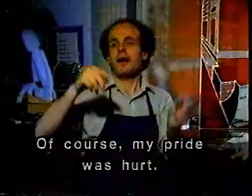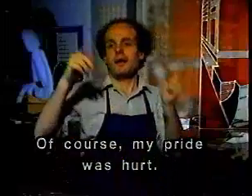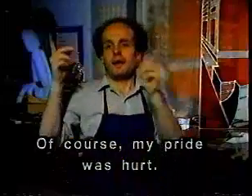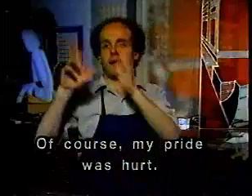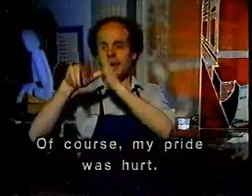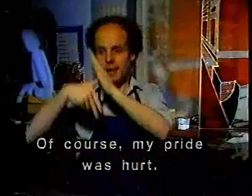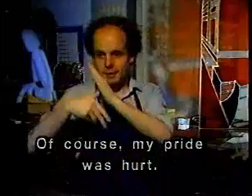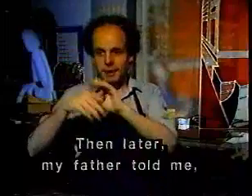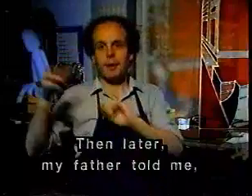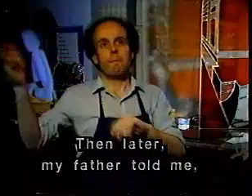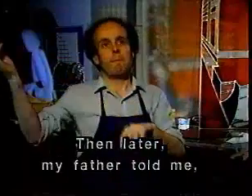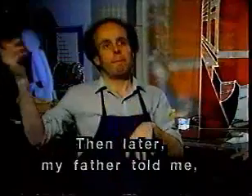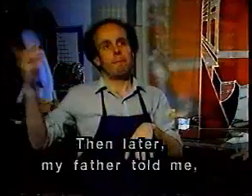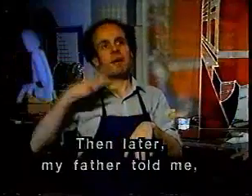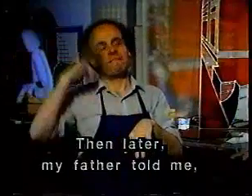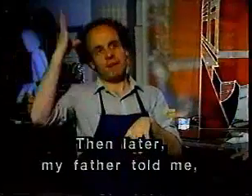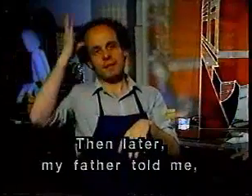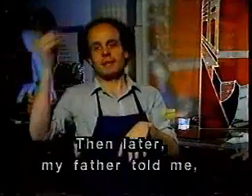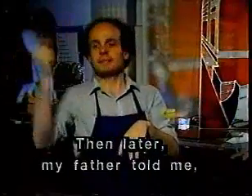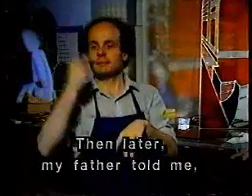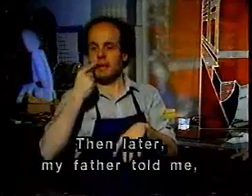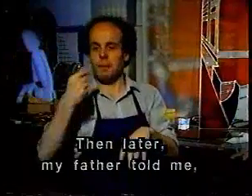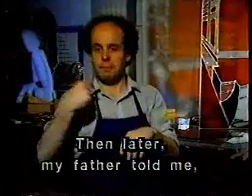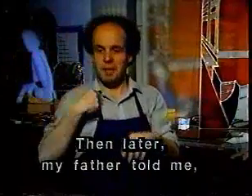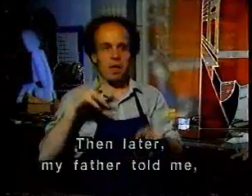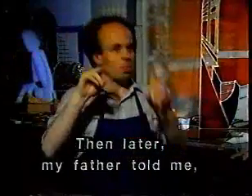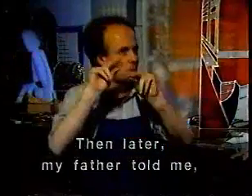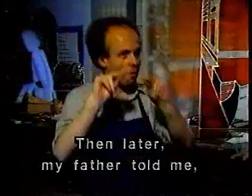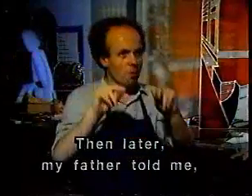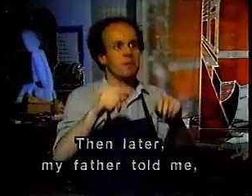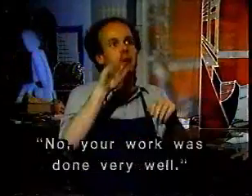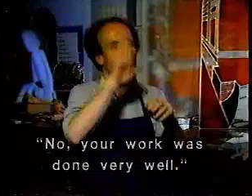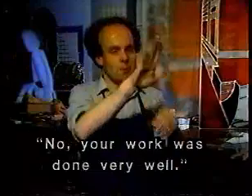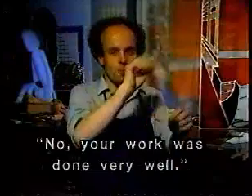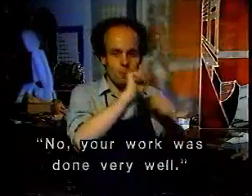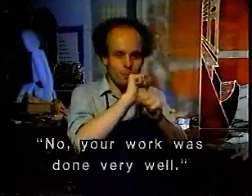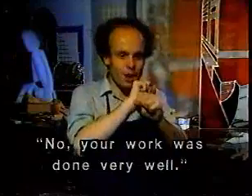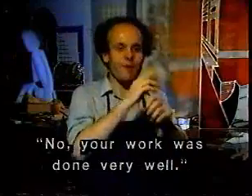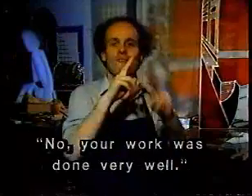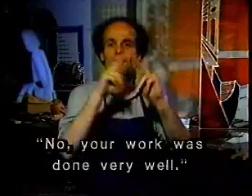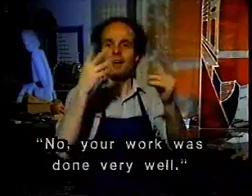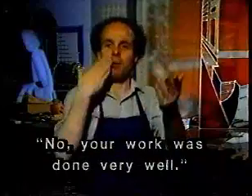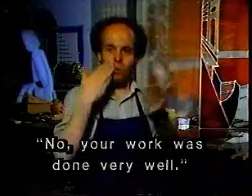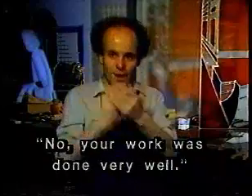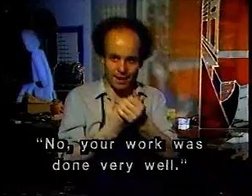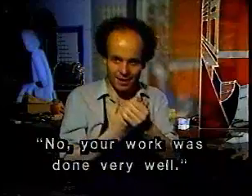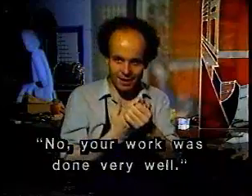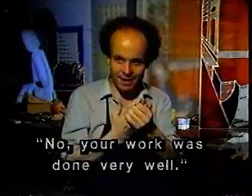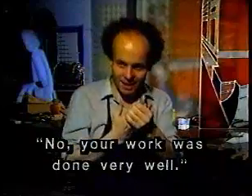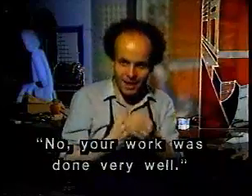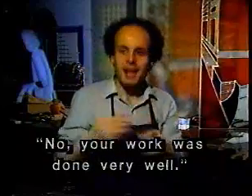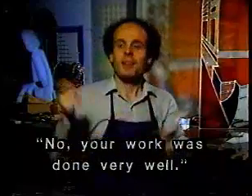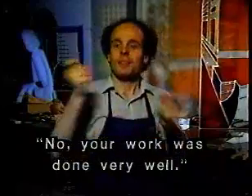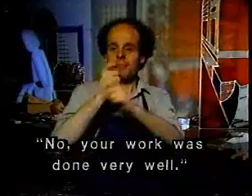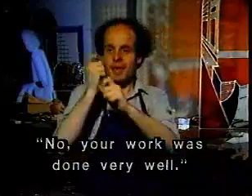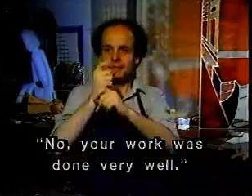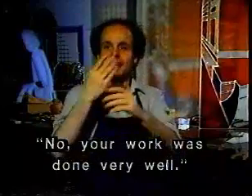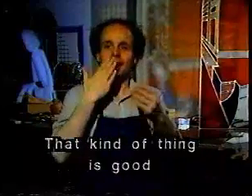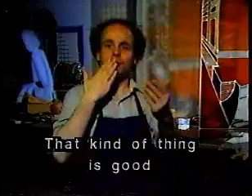Then later, my father told me, no, your work was done very well. That